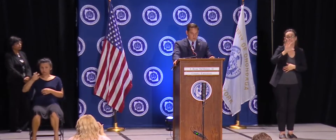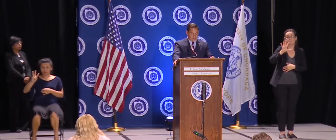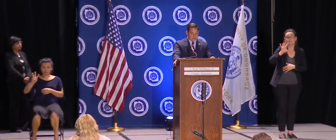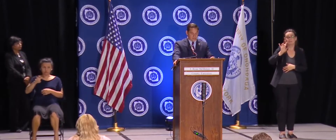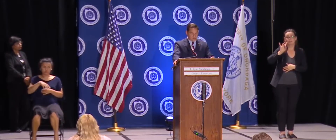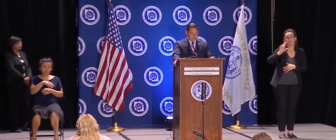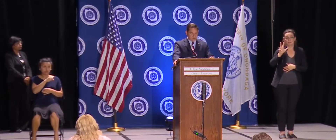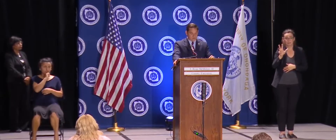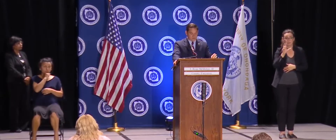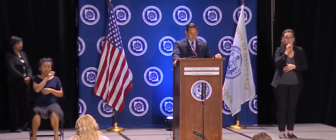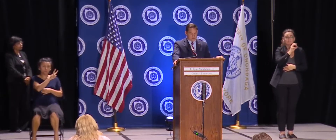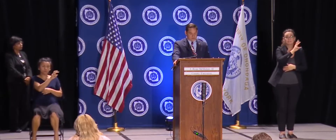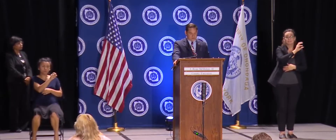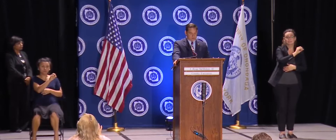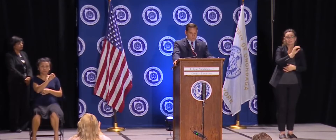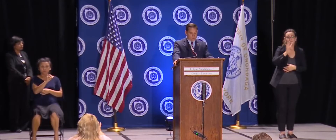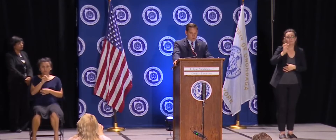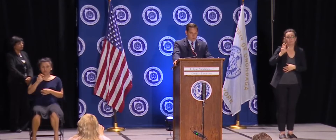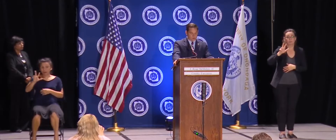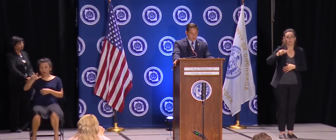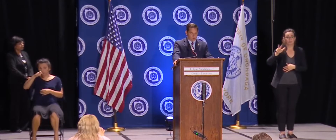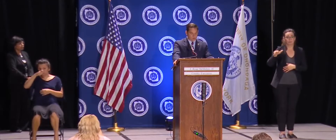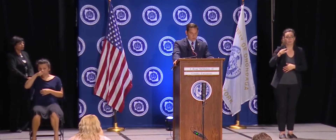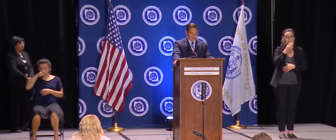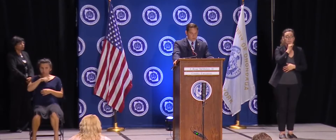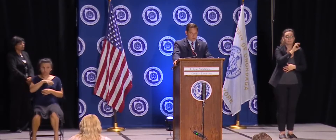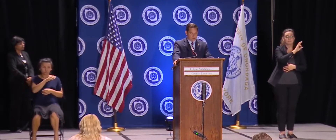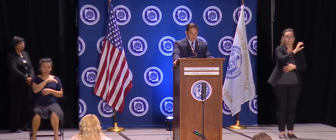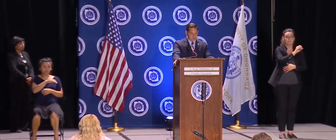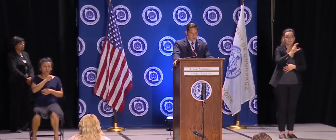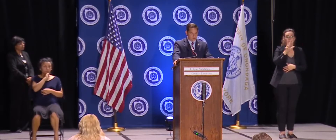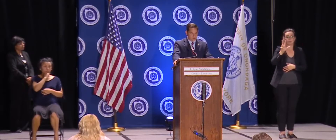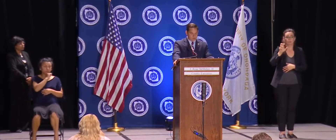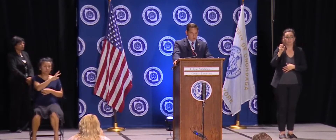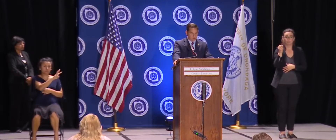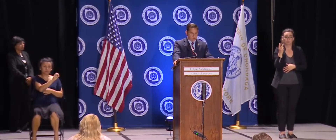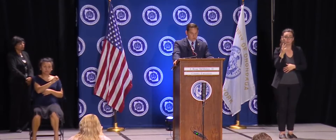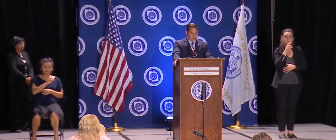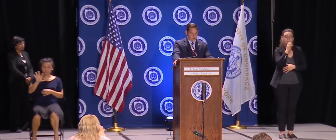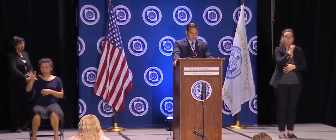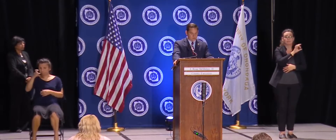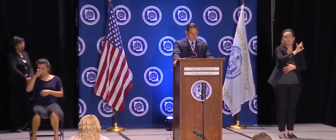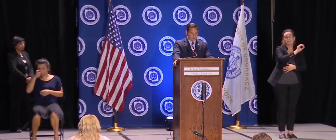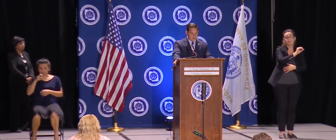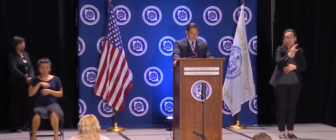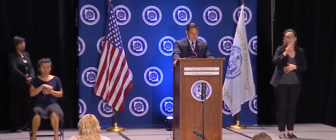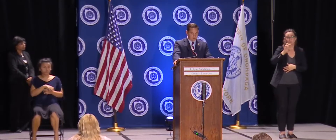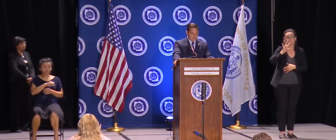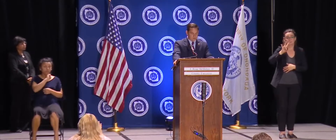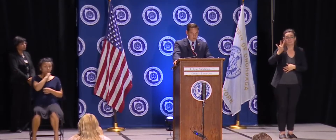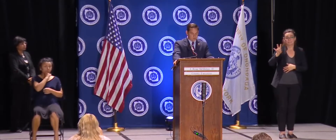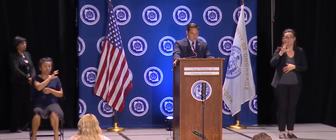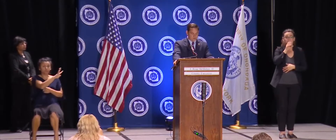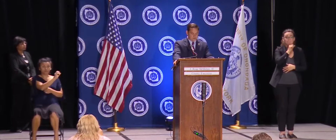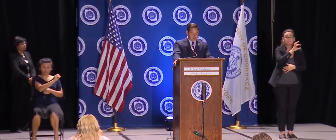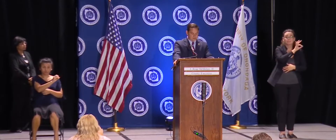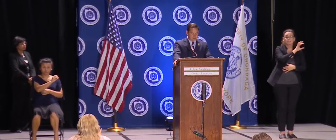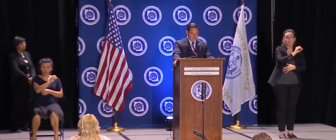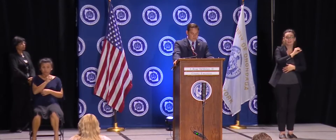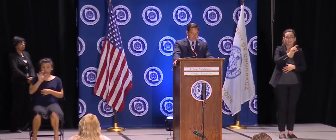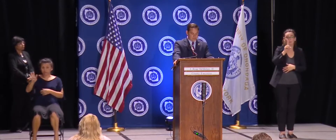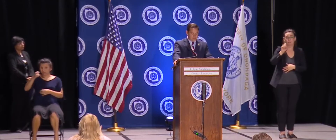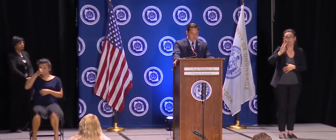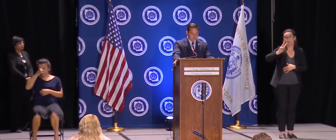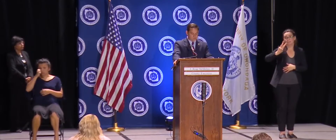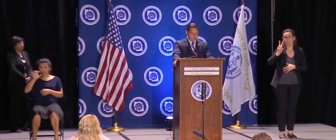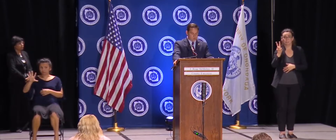583 in their 50s, 433 in their 60s, 312 in their 70s, 277